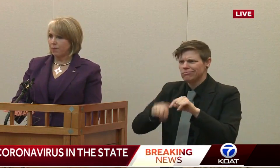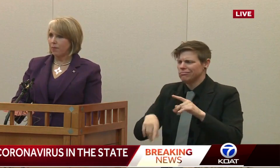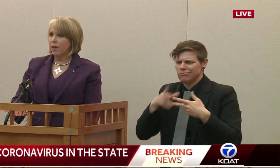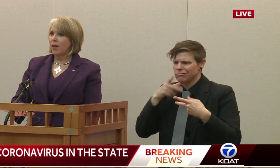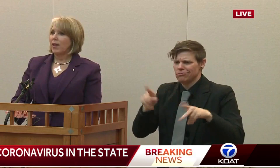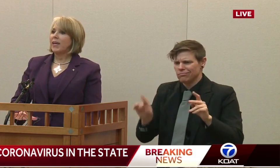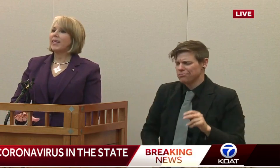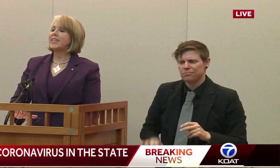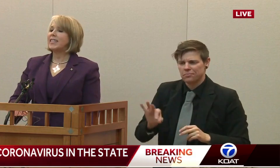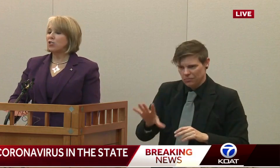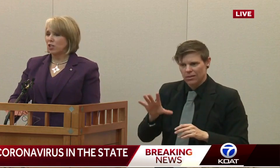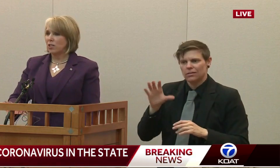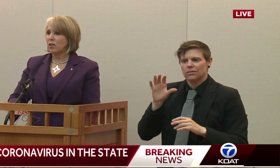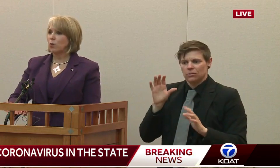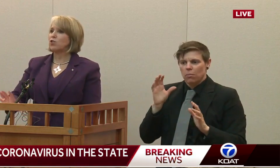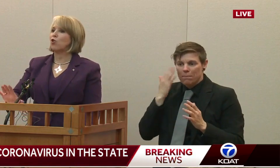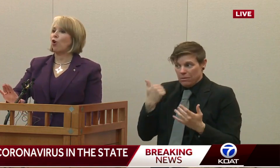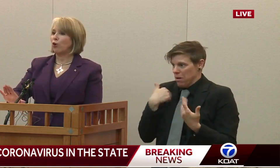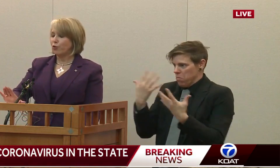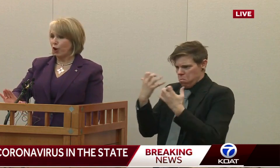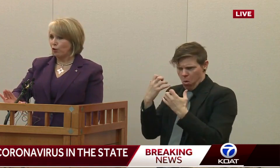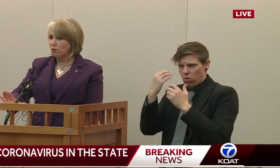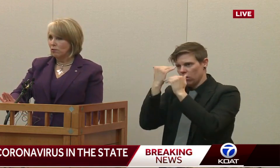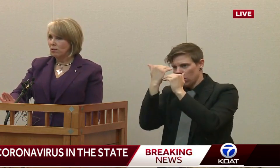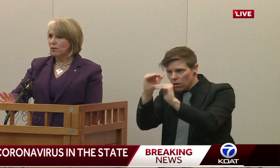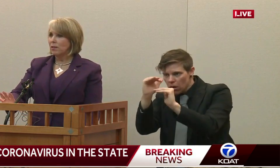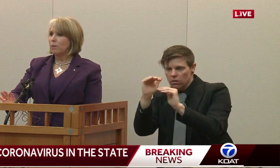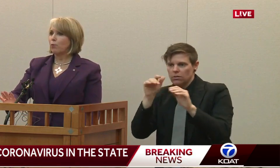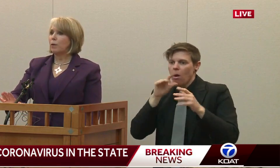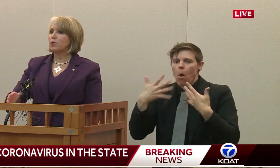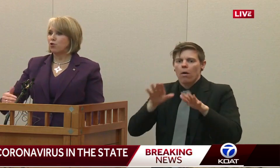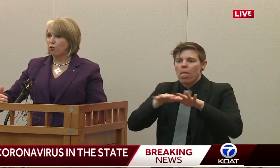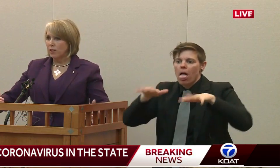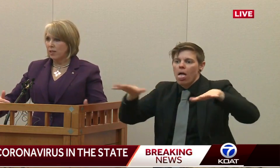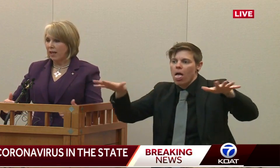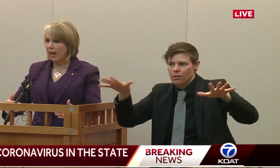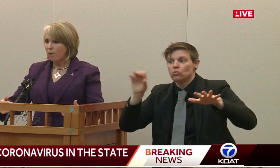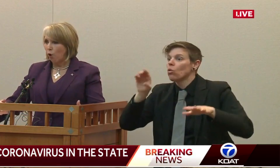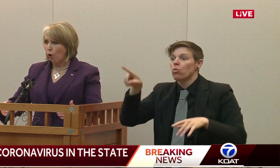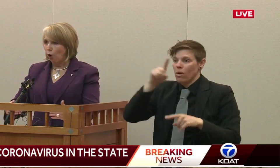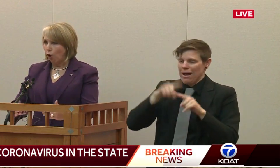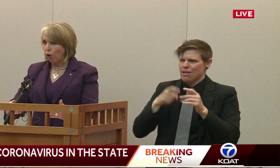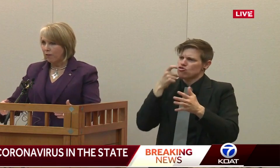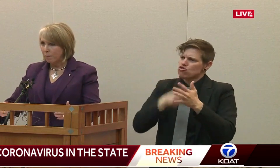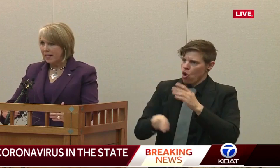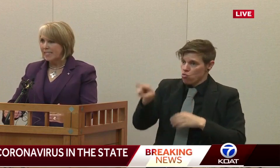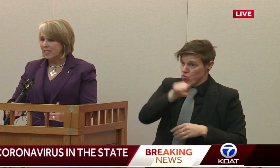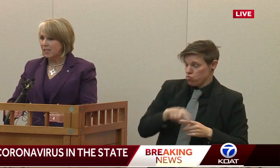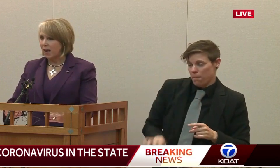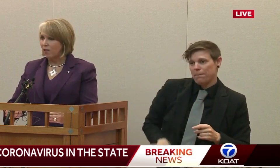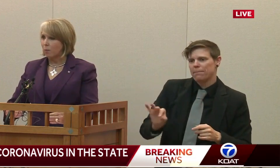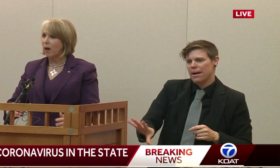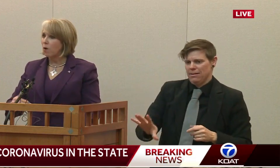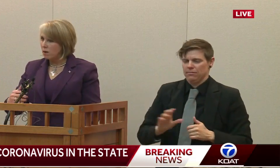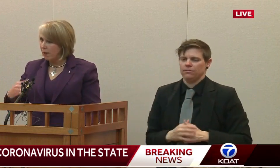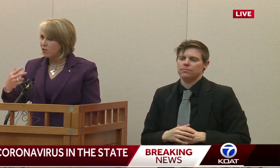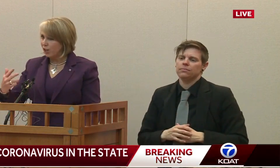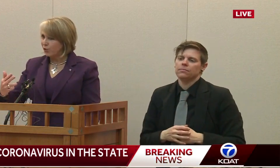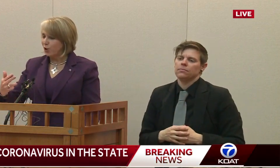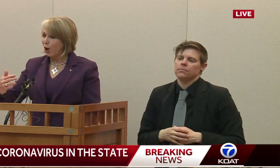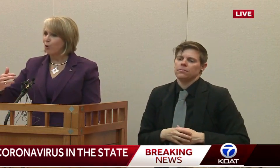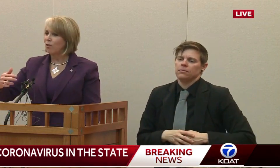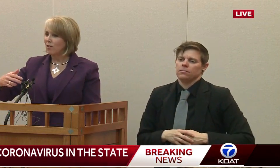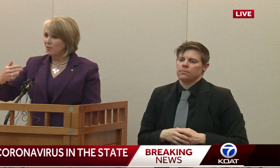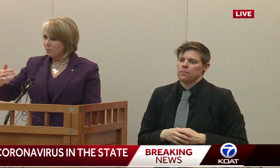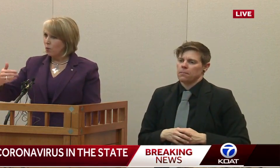testing. In addition, which is also premature until I have all the pieces together, but I want New